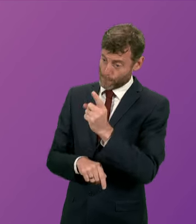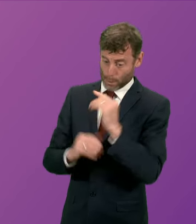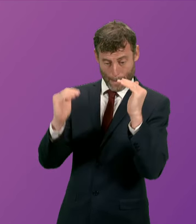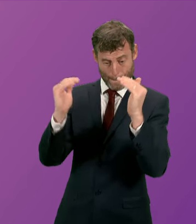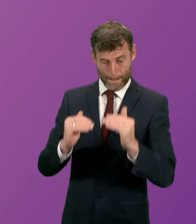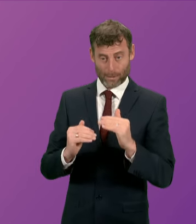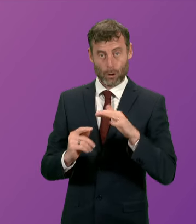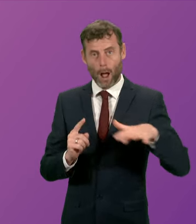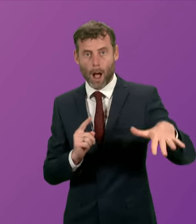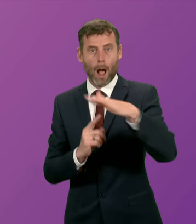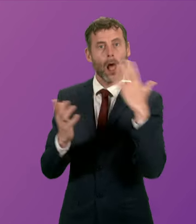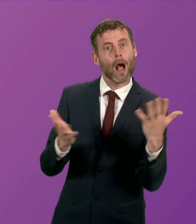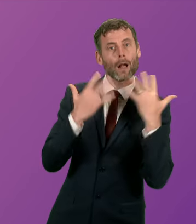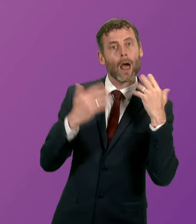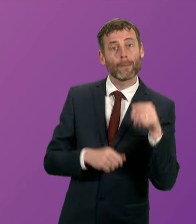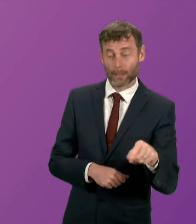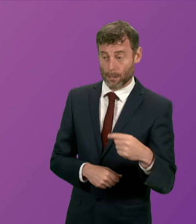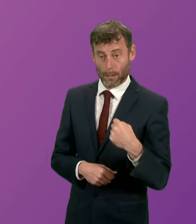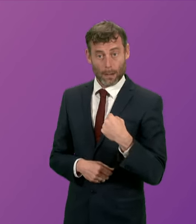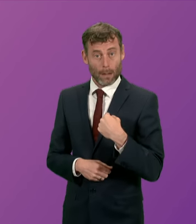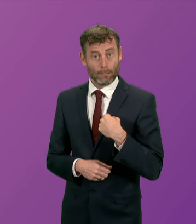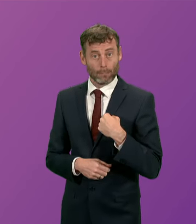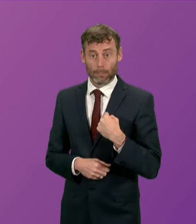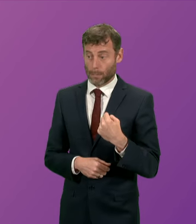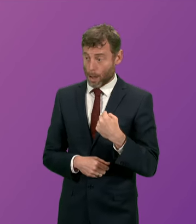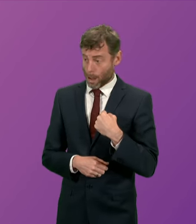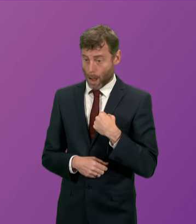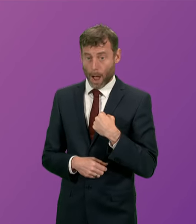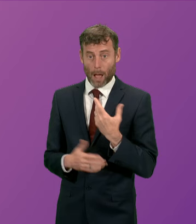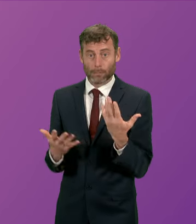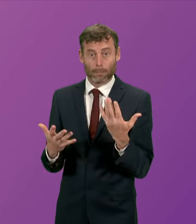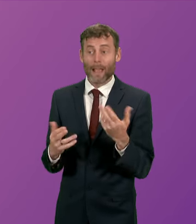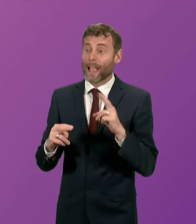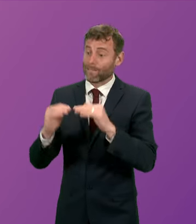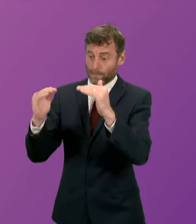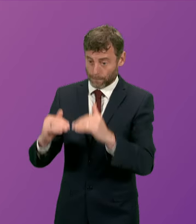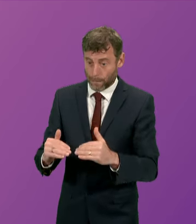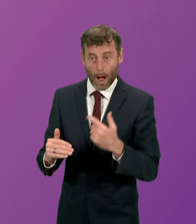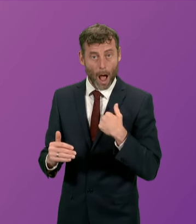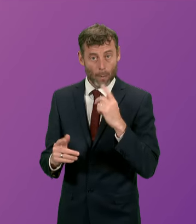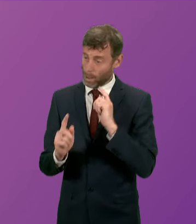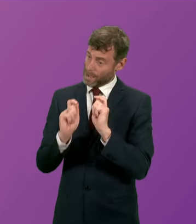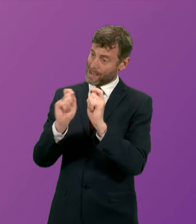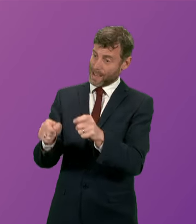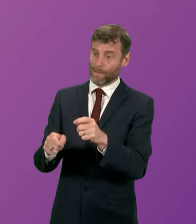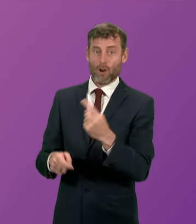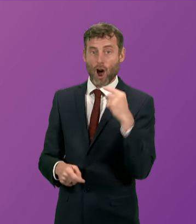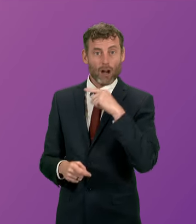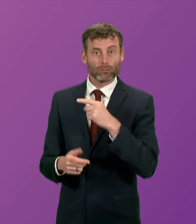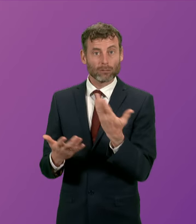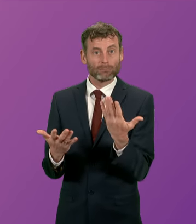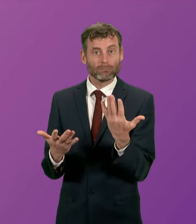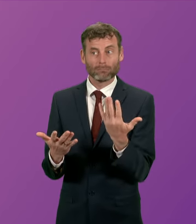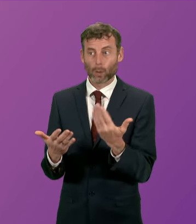Minister to commit to 100 new oil and gas licenses without a question being asked. Lorna Slater. Our position on the